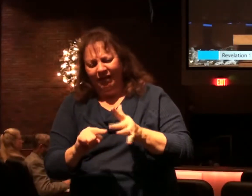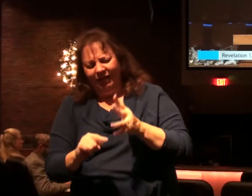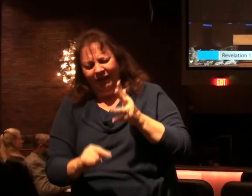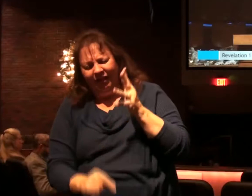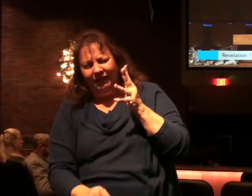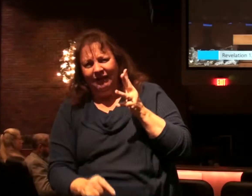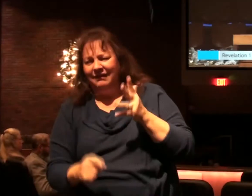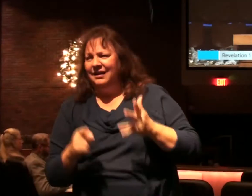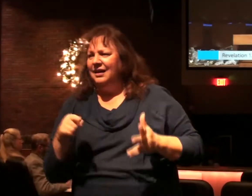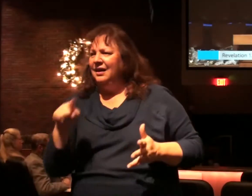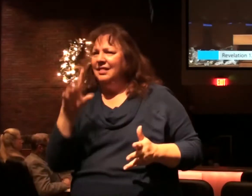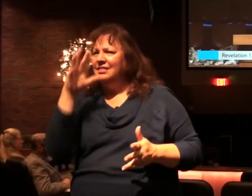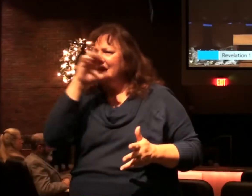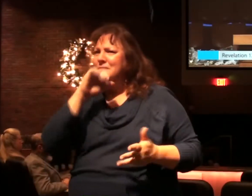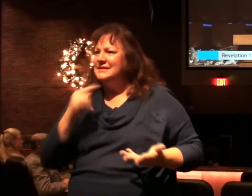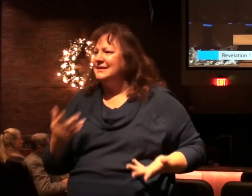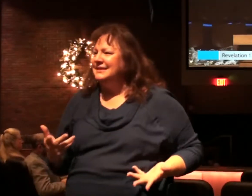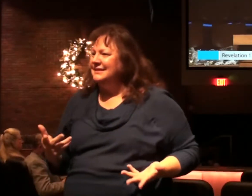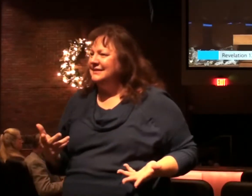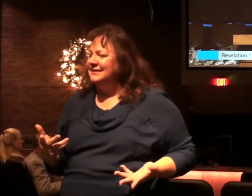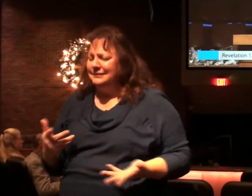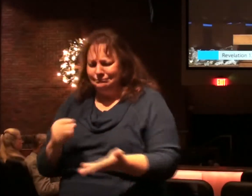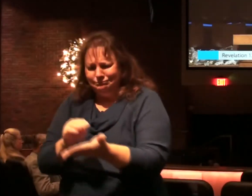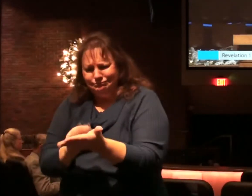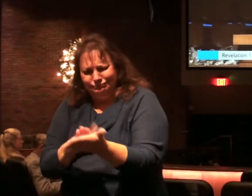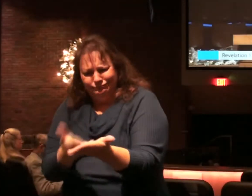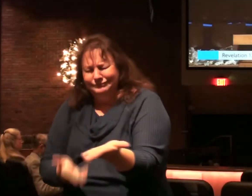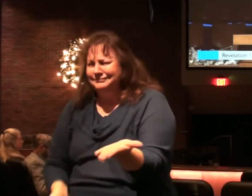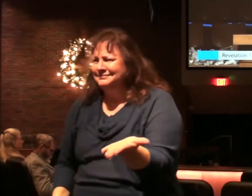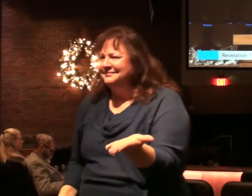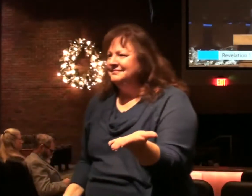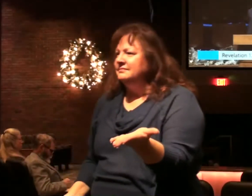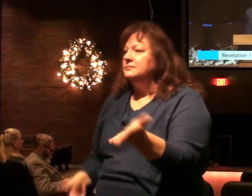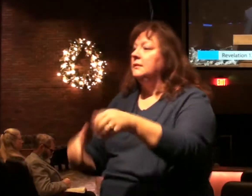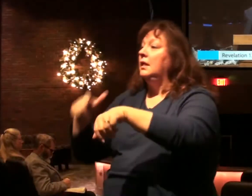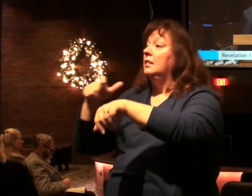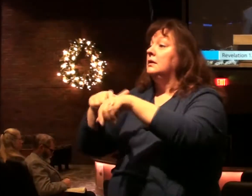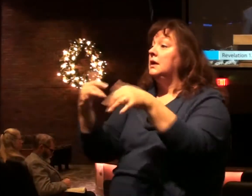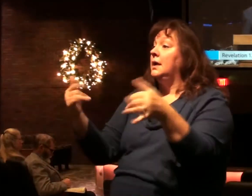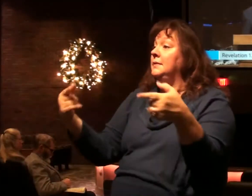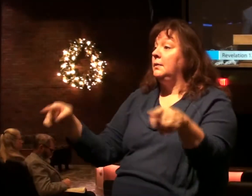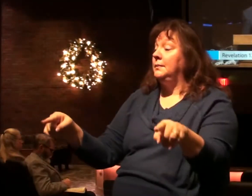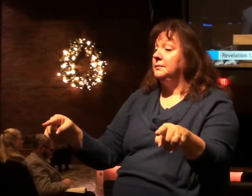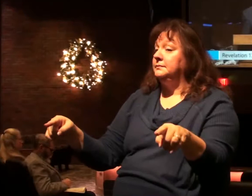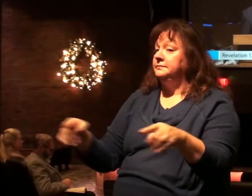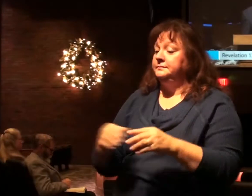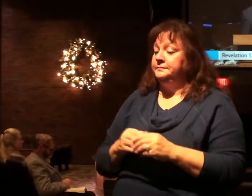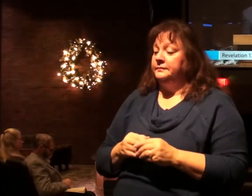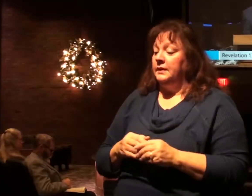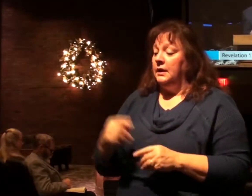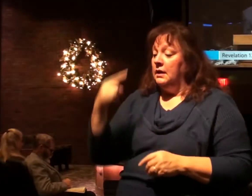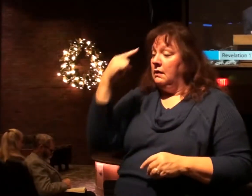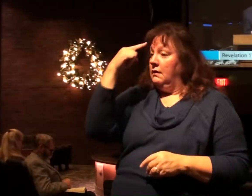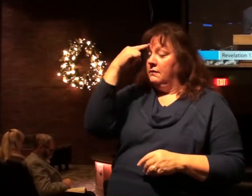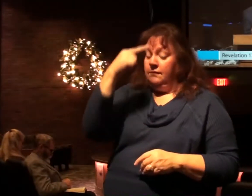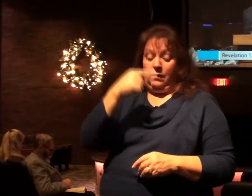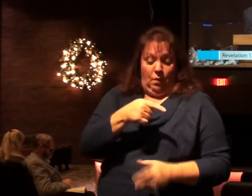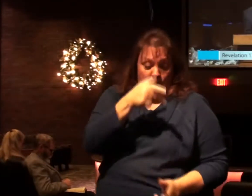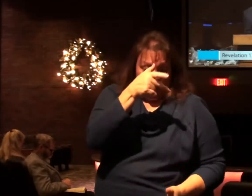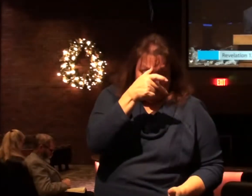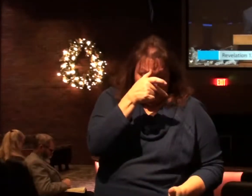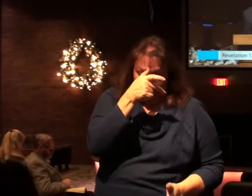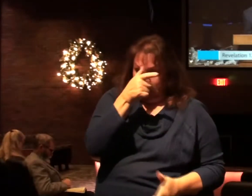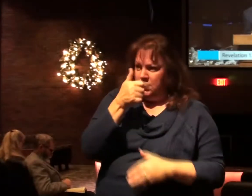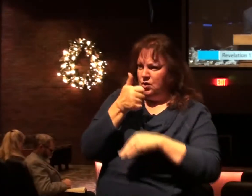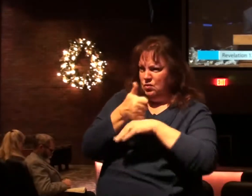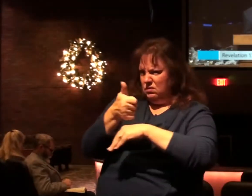of what He has recorded here. The time has come, for the accuser of